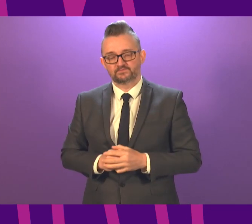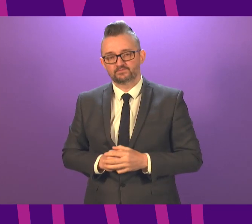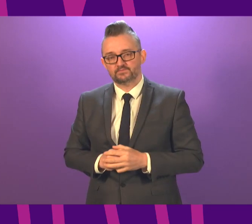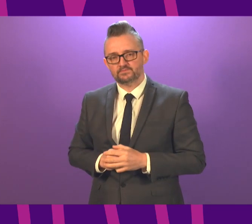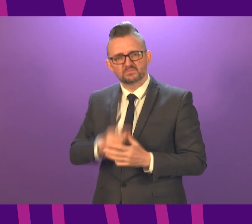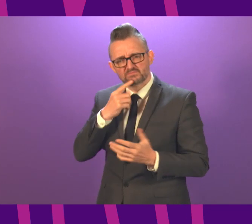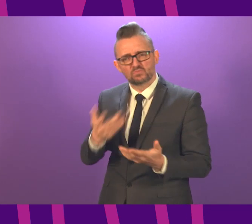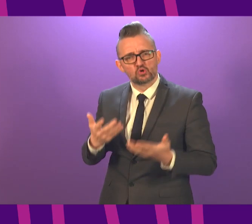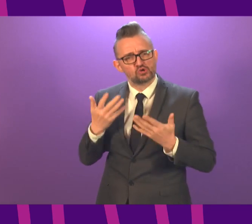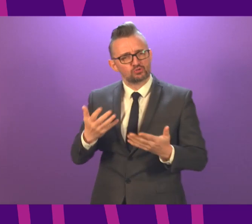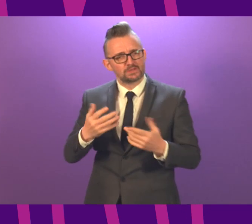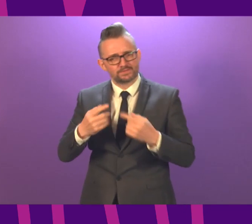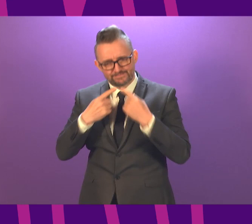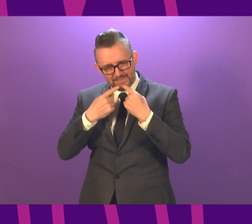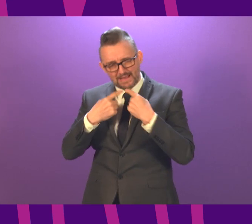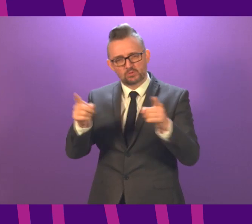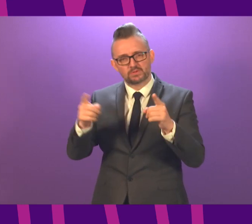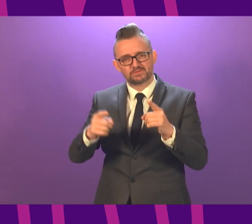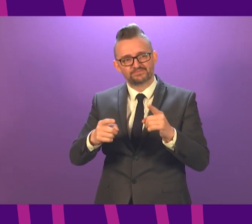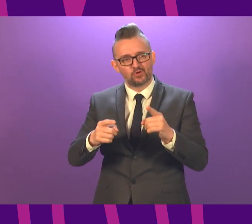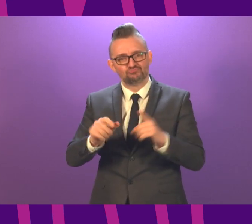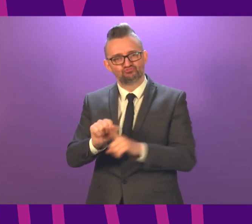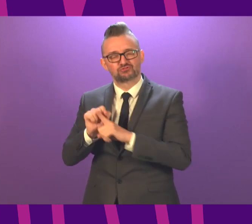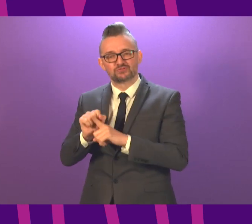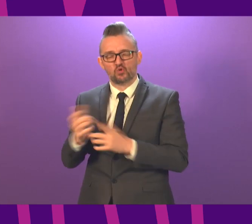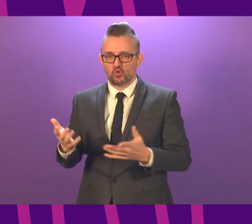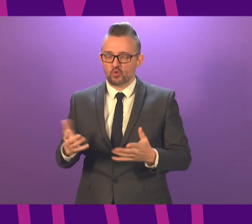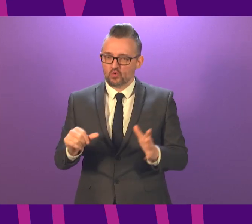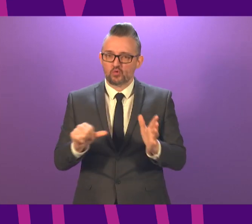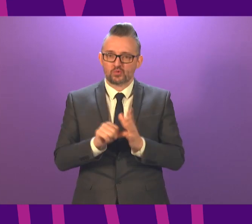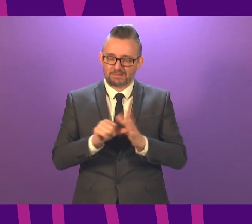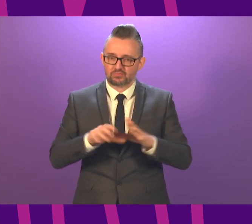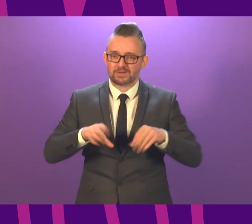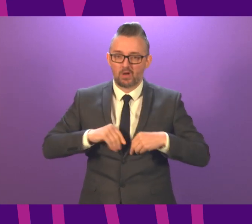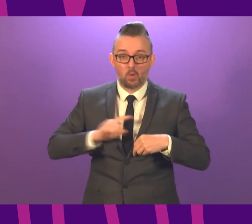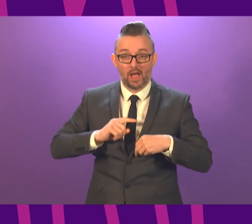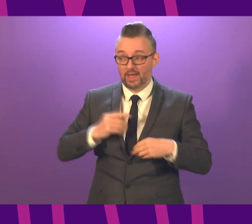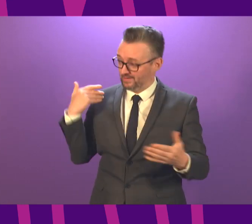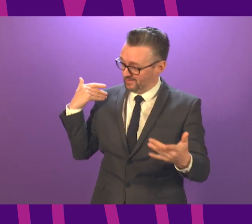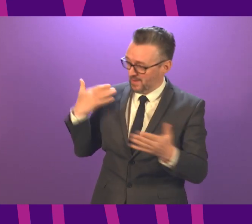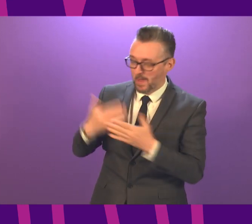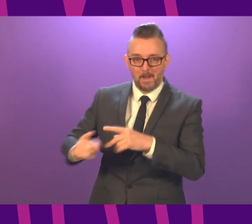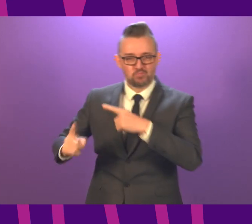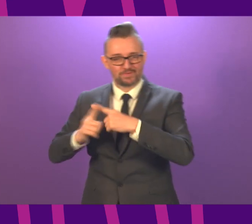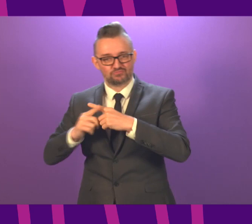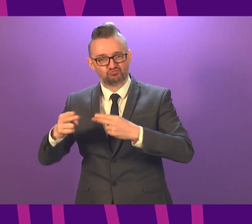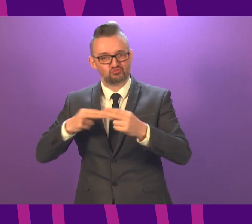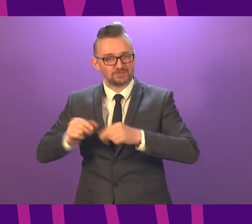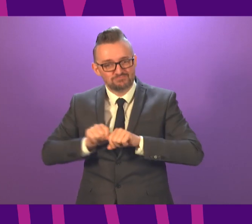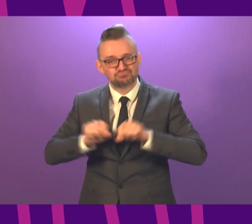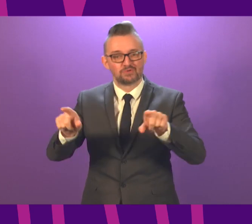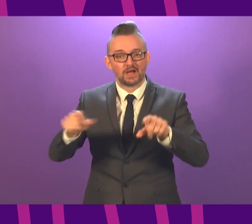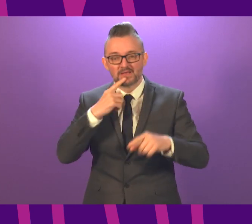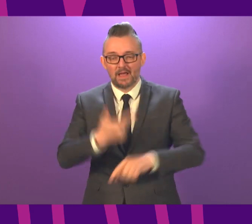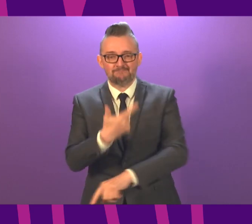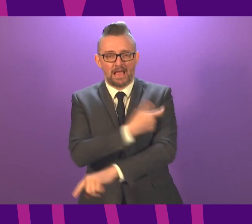Today's announcement of further restrictions is particularly difficult to take when we have had such positive news in recent weeks of vaccines being proved and that have